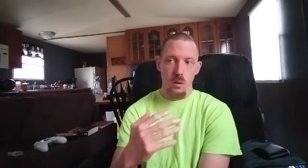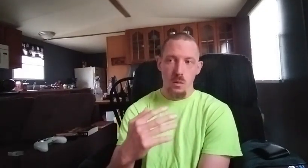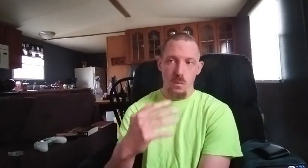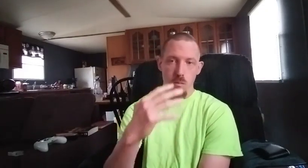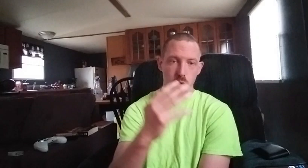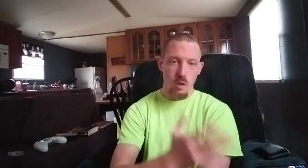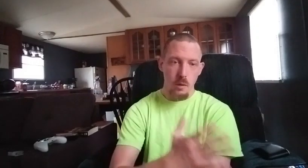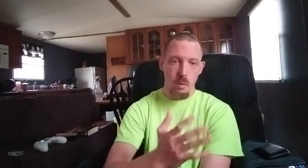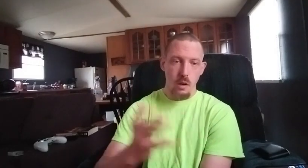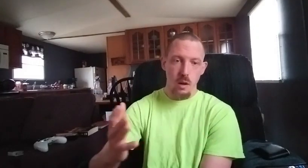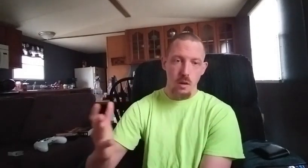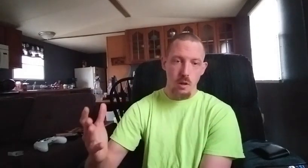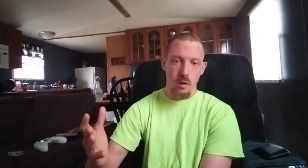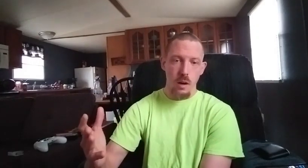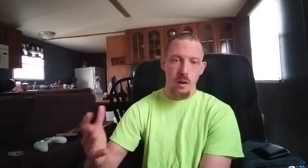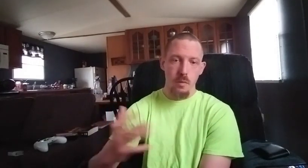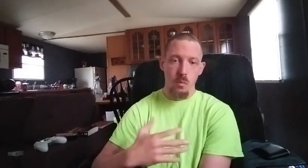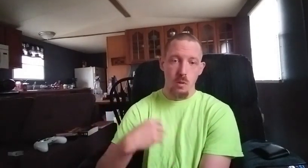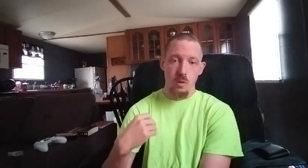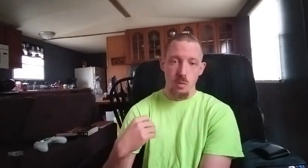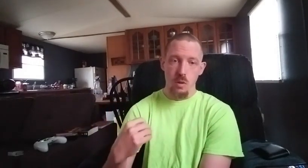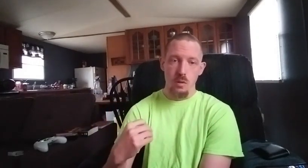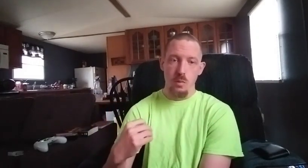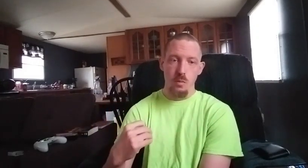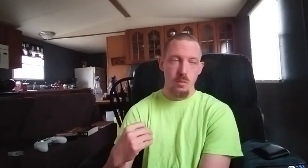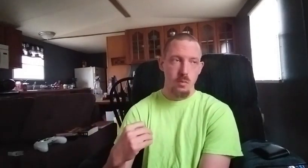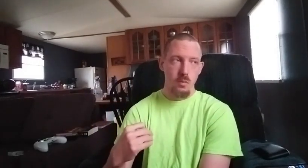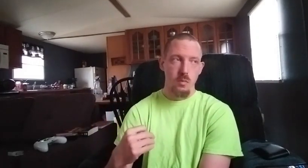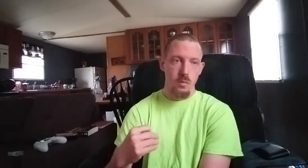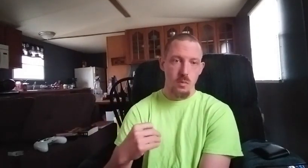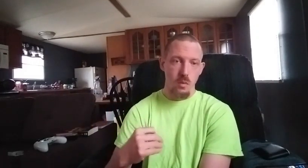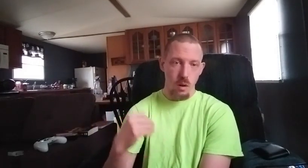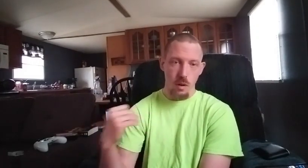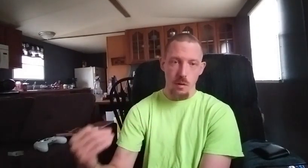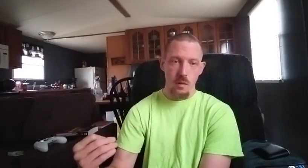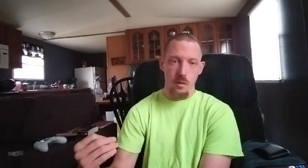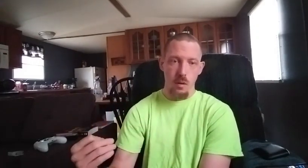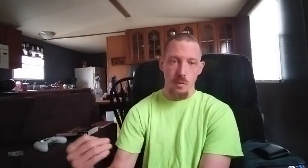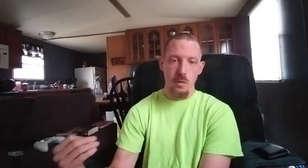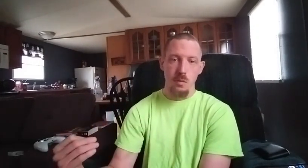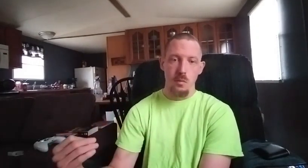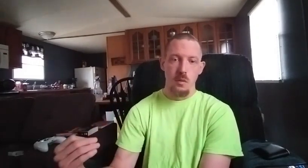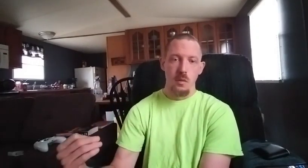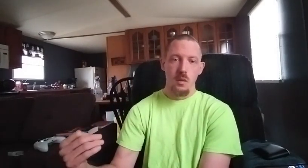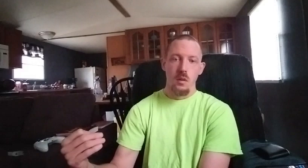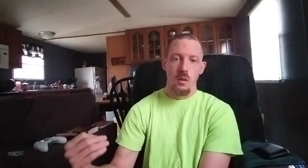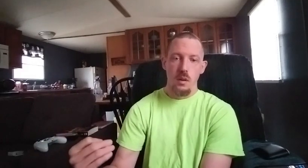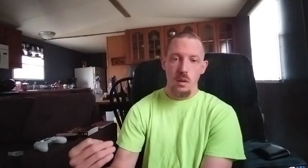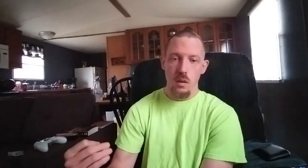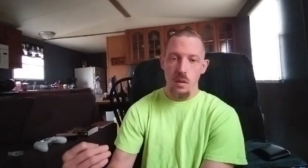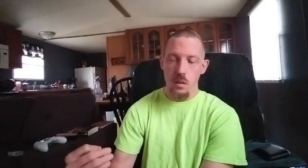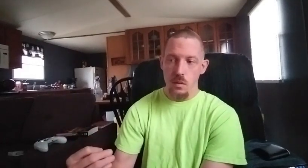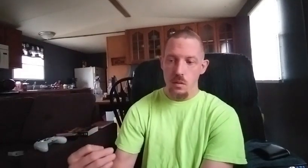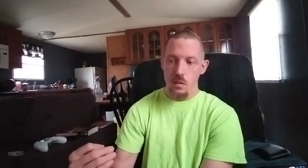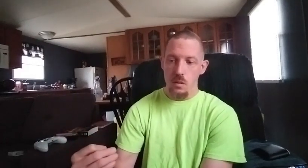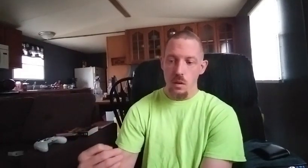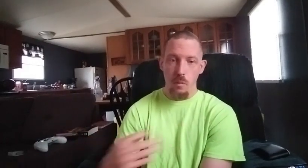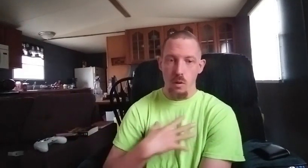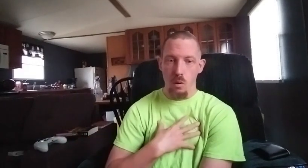know to get better at your crafts I want you want to do on on youtube and I've learned a